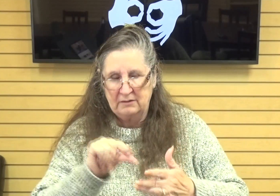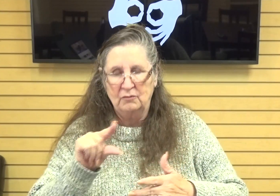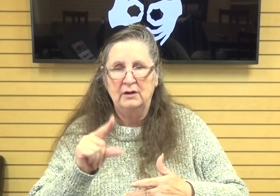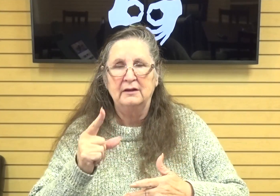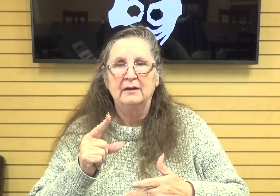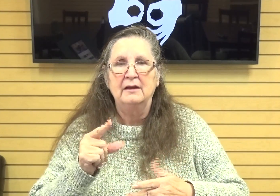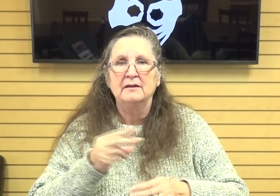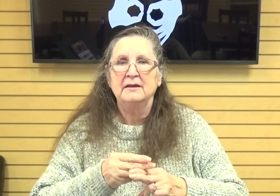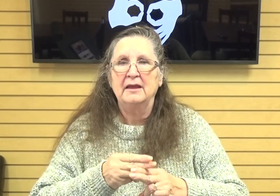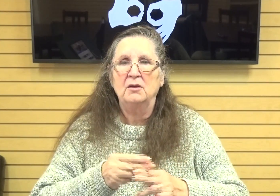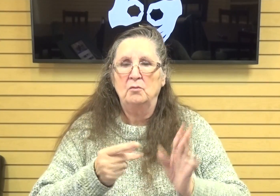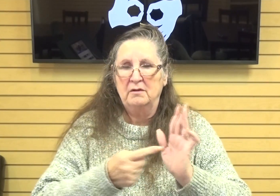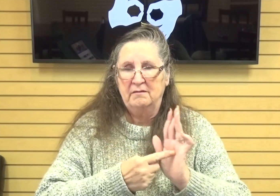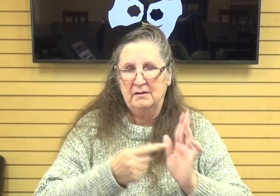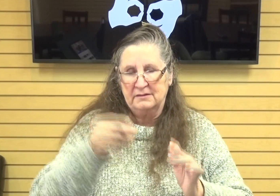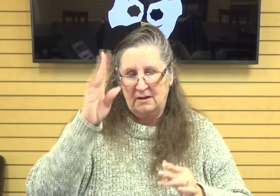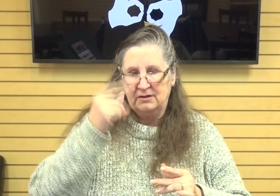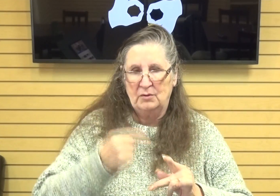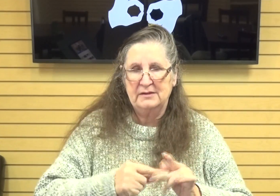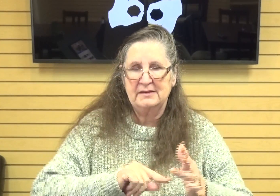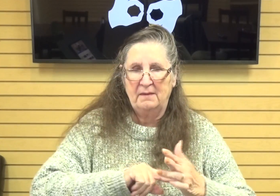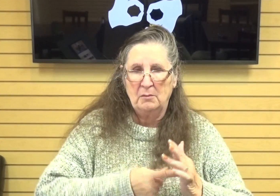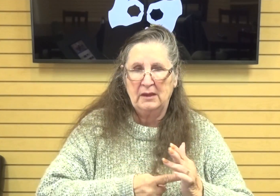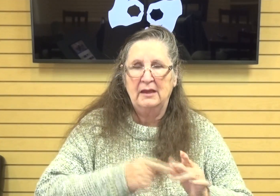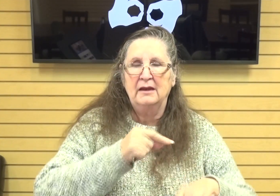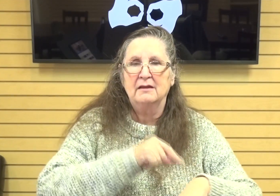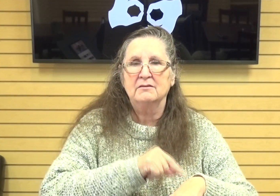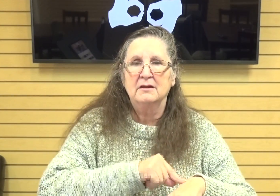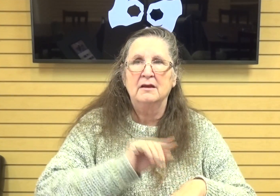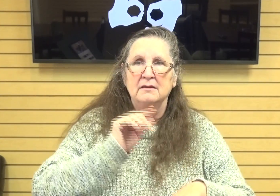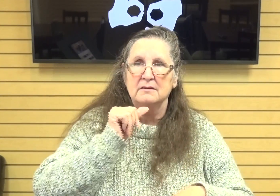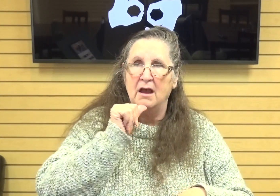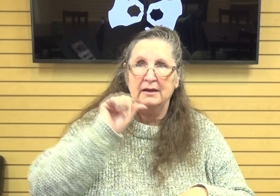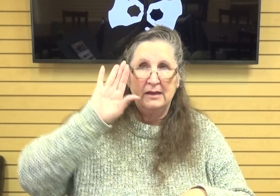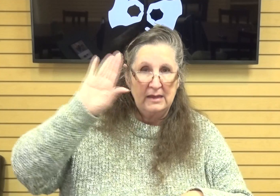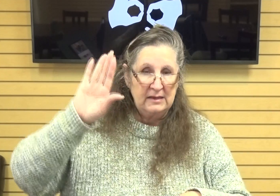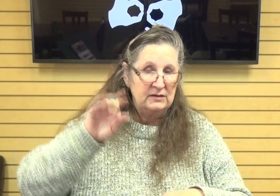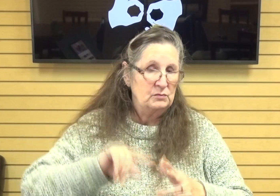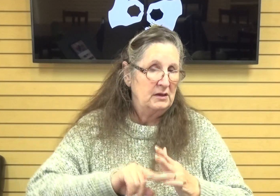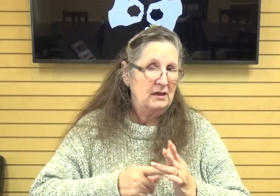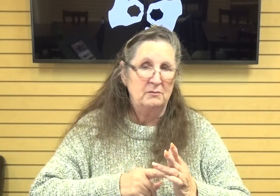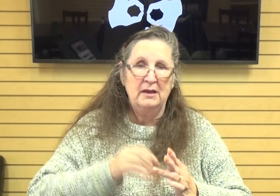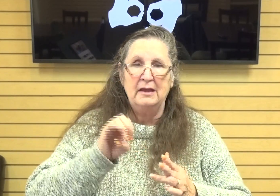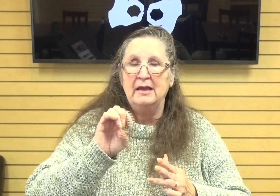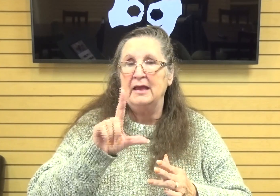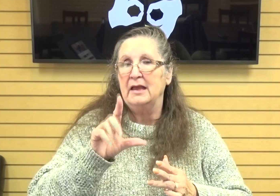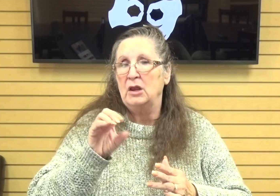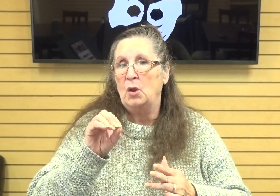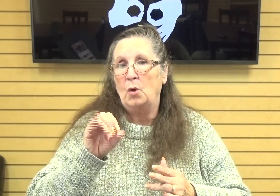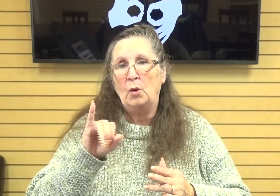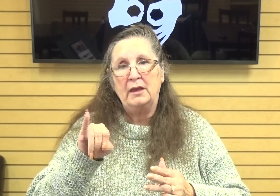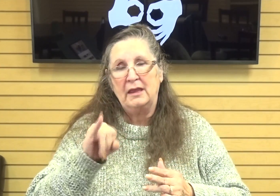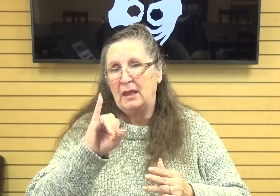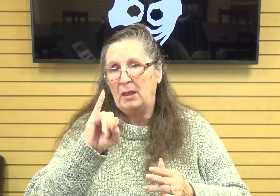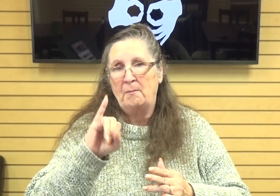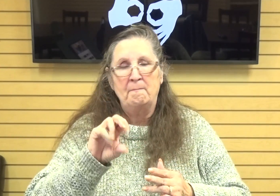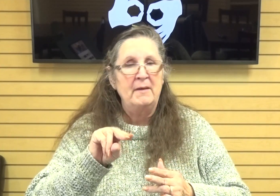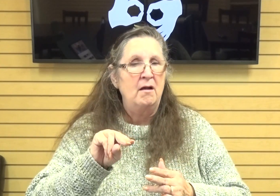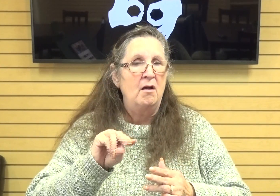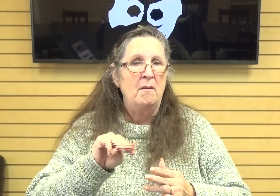god to us at the beginning of time not his beginning for elohim has always existed and time is a part of his creation